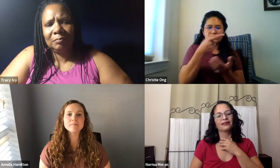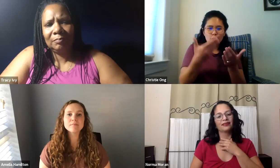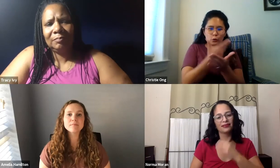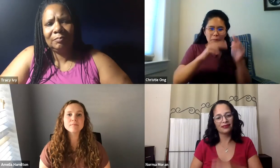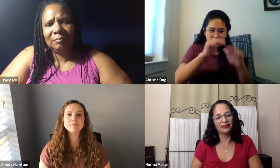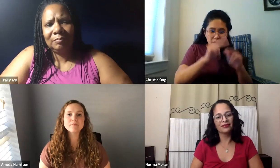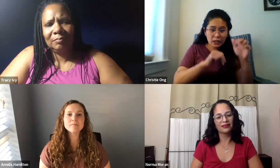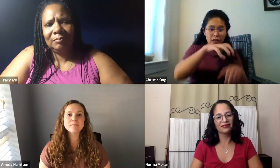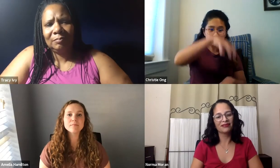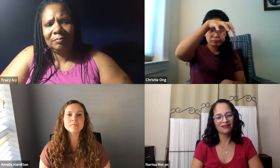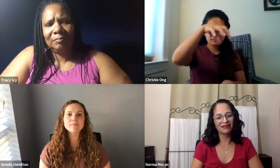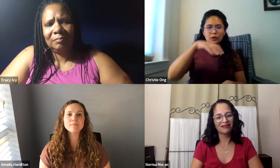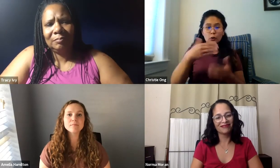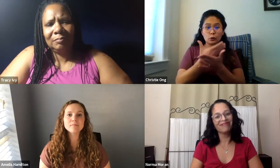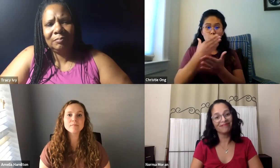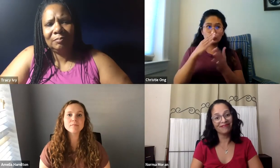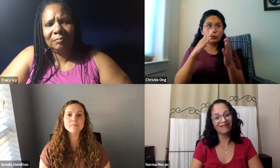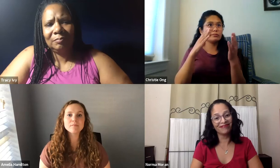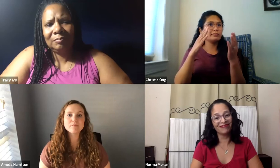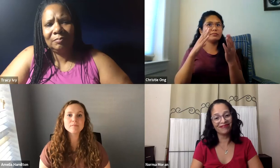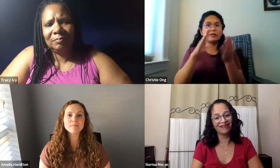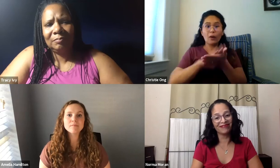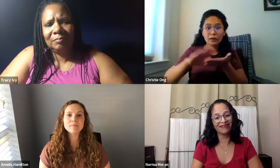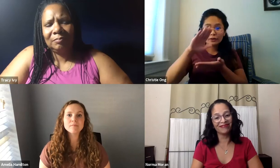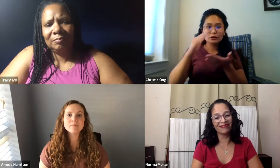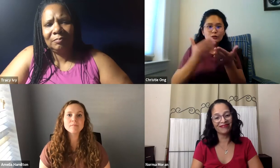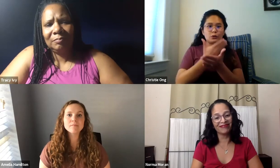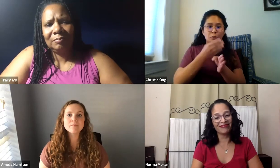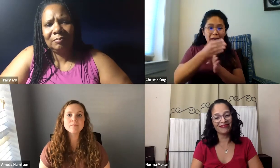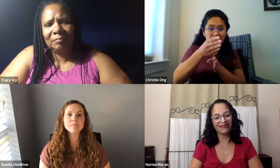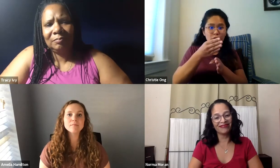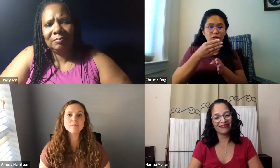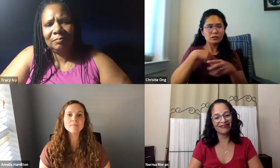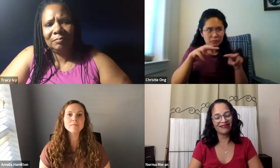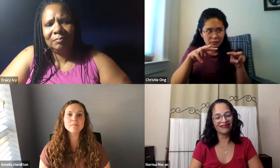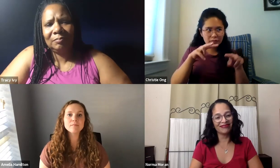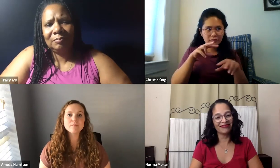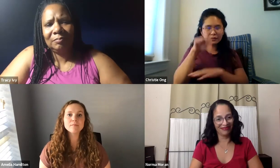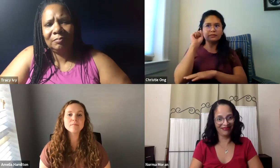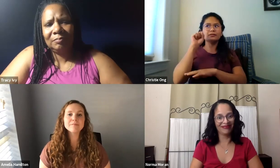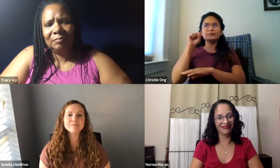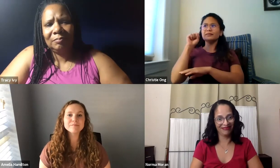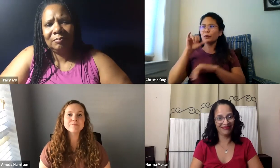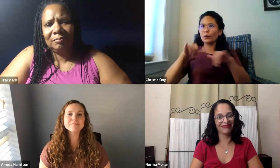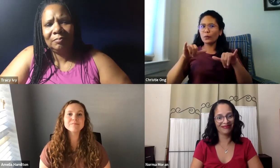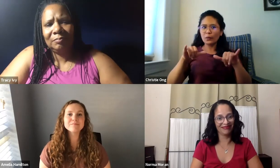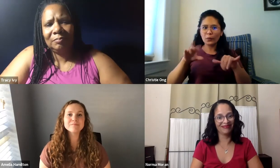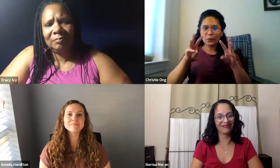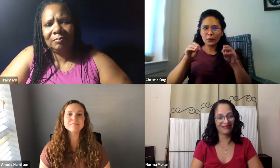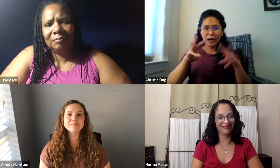learning something new about campus. There's always a new building being built or, you know, there's a new major that has been developed. And I'm